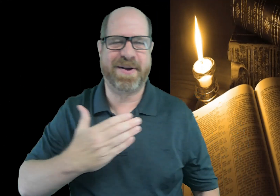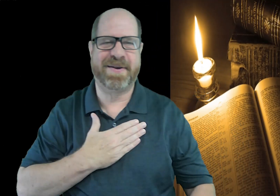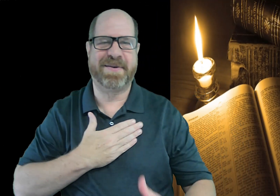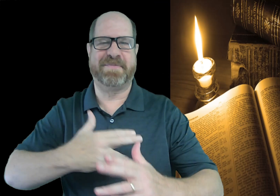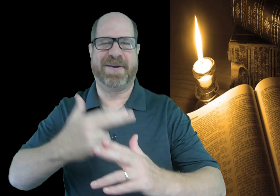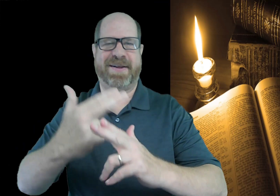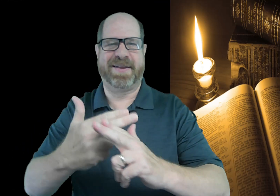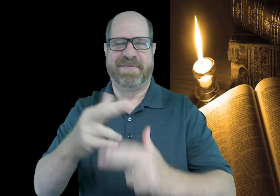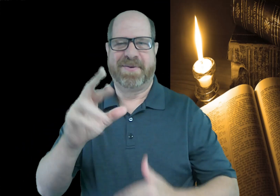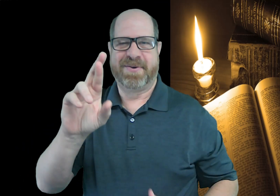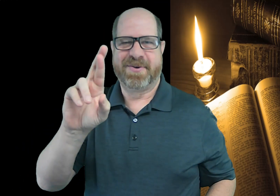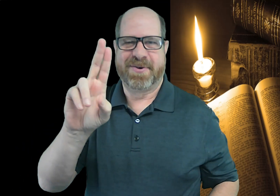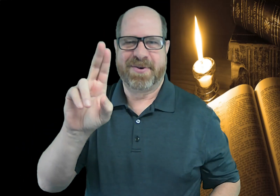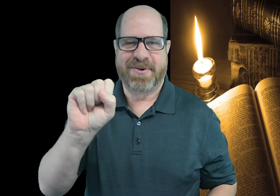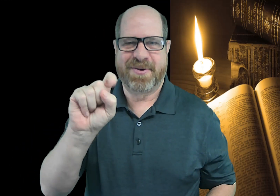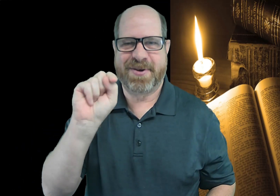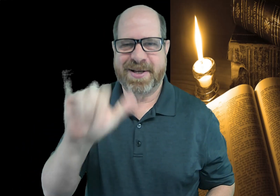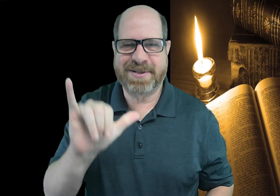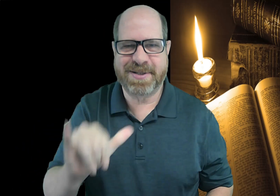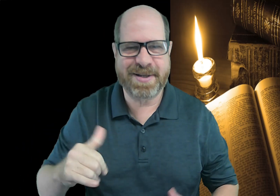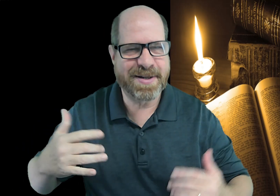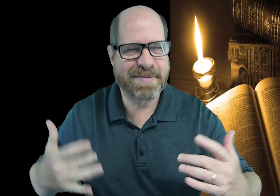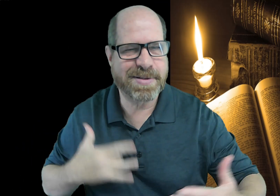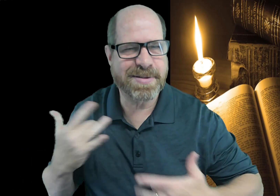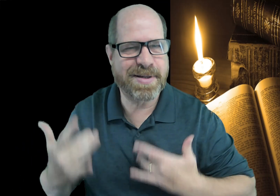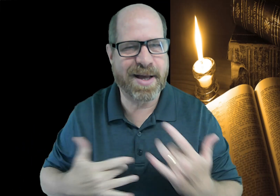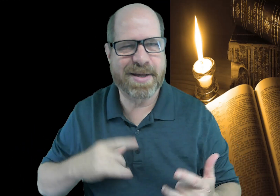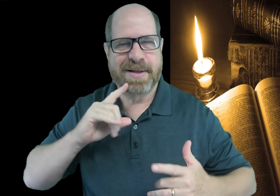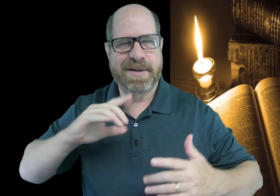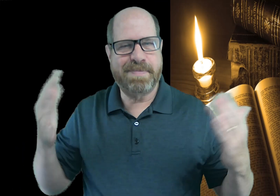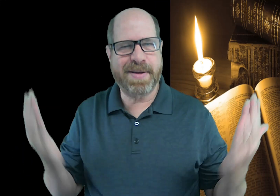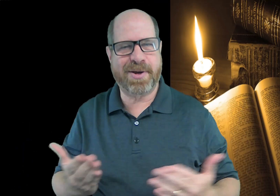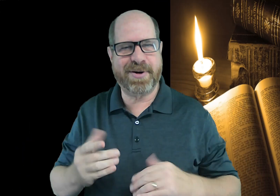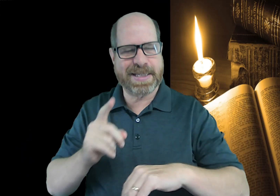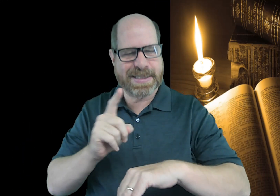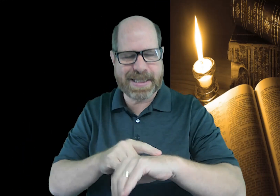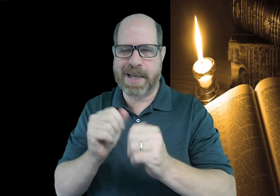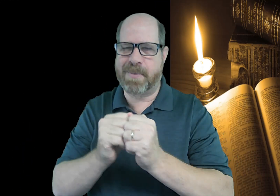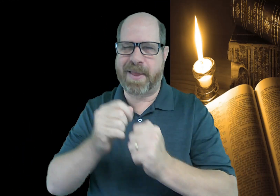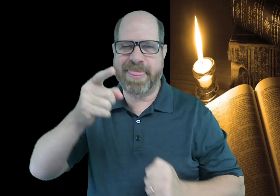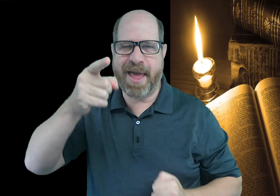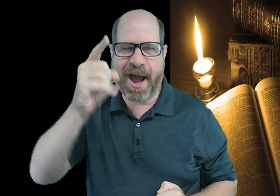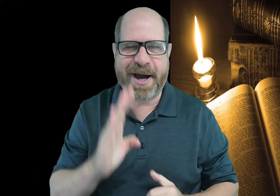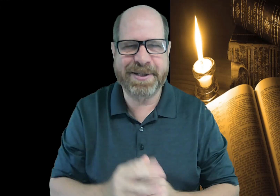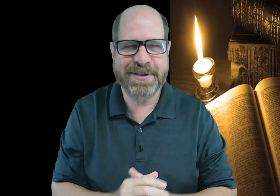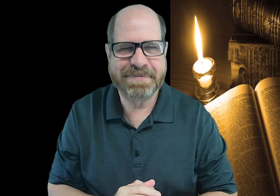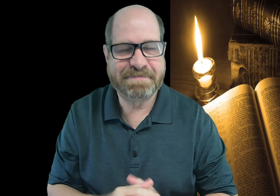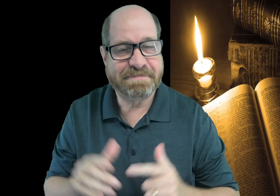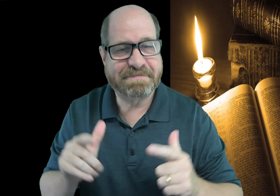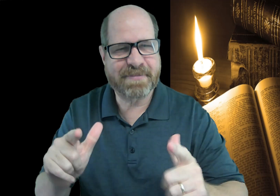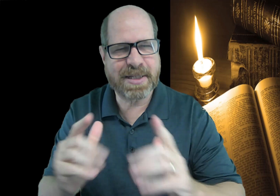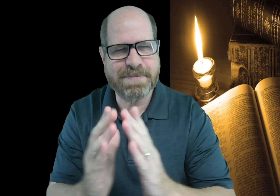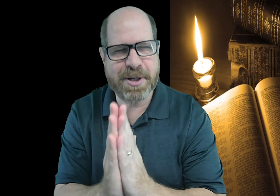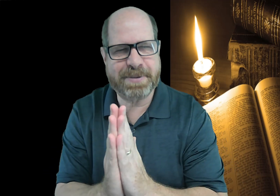Hello, my name is Rusty. I'm excited to be here for our time with God. Let's pray.